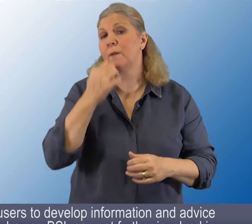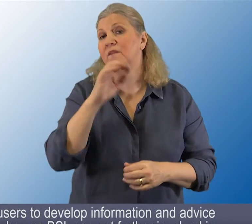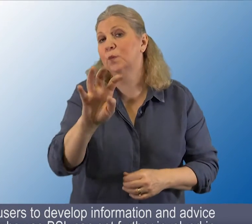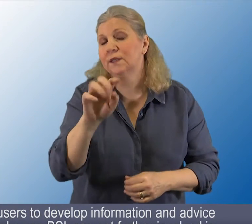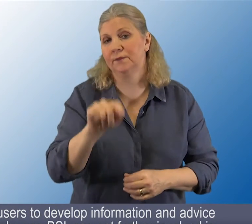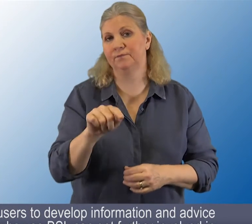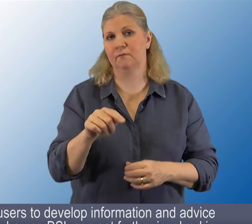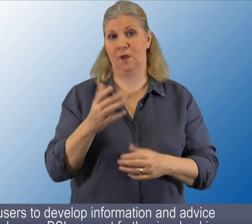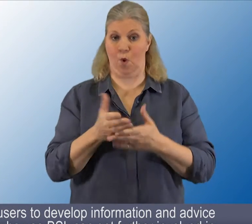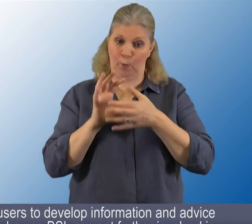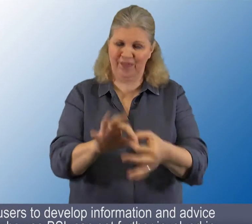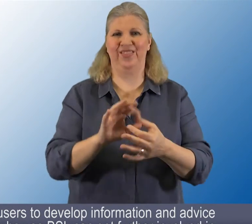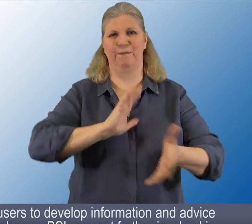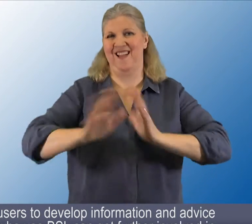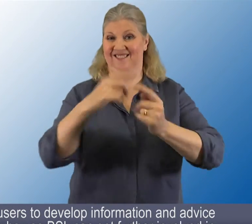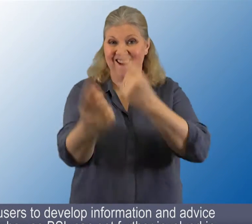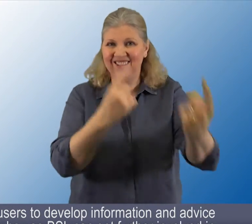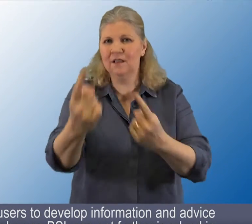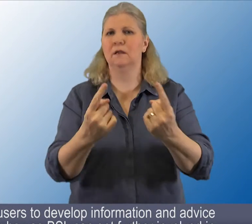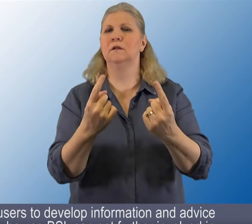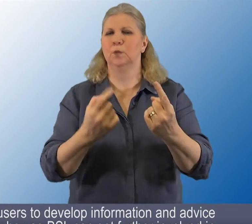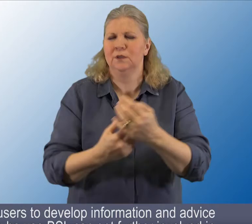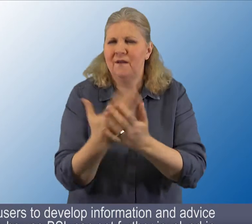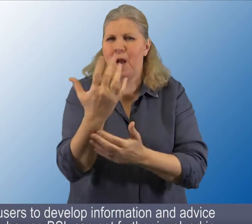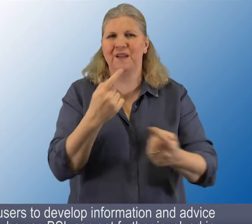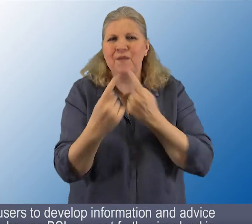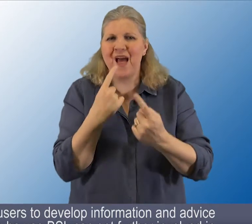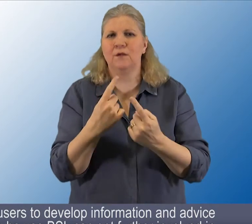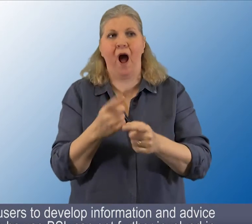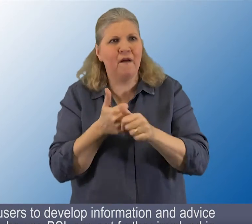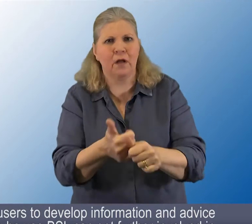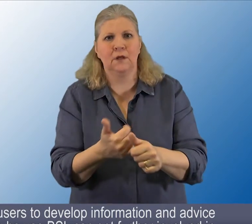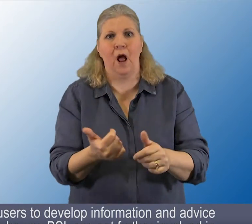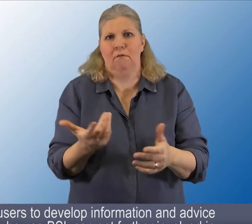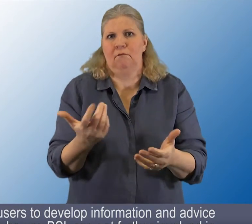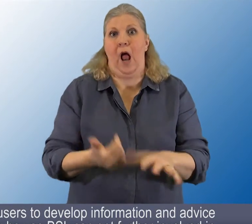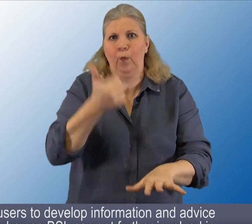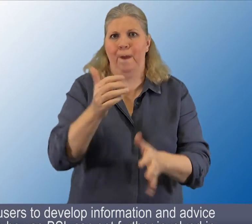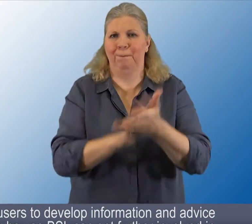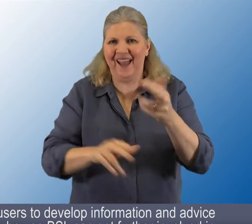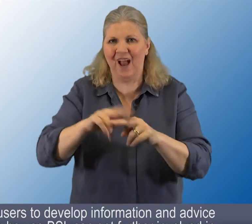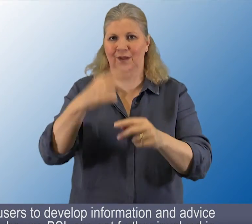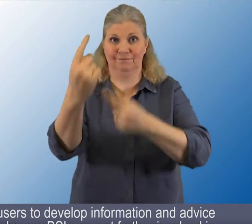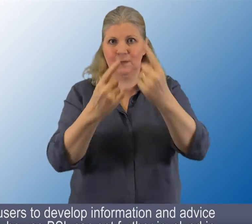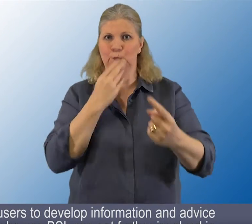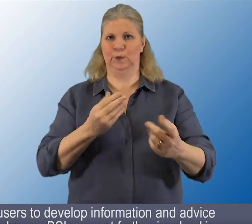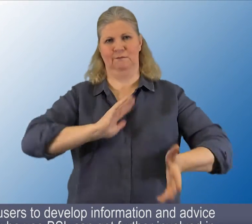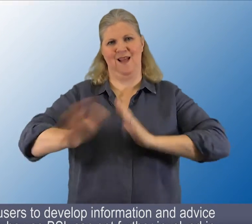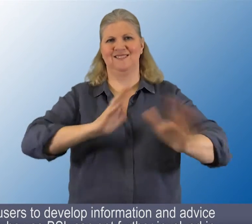14. Work with BSL users to develop information and advice about how parents who use BSL can get further involved